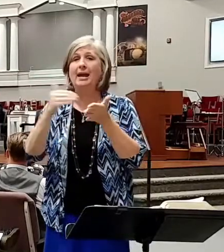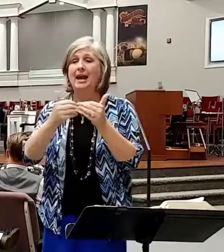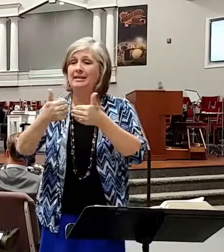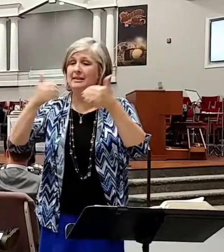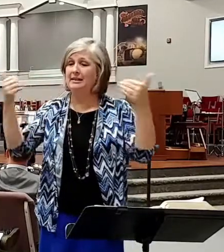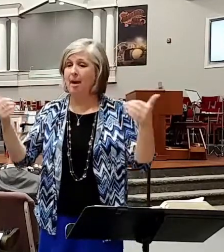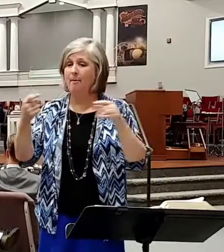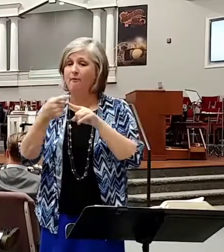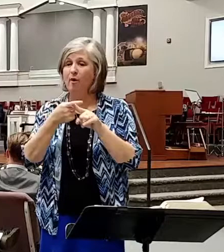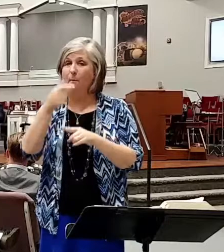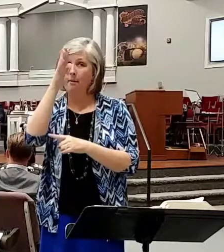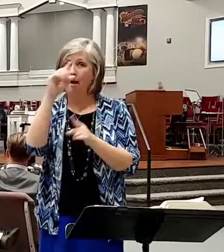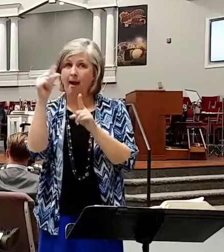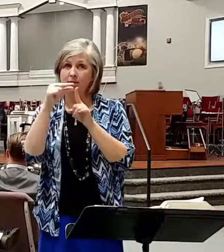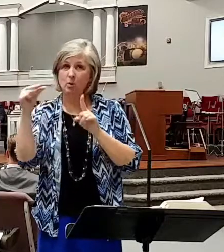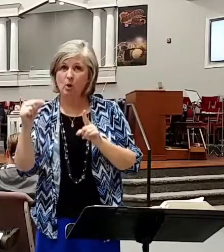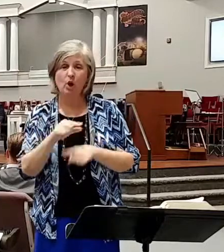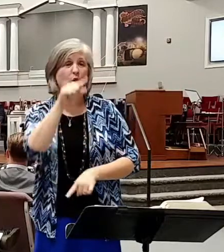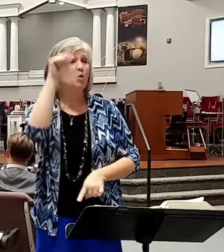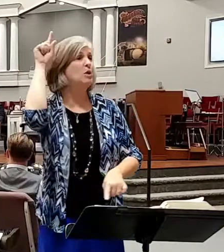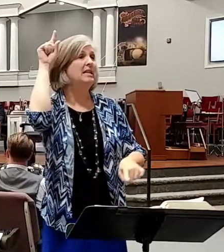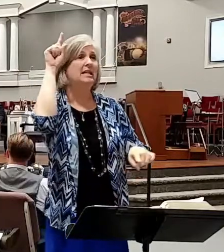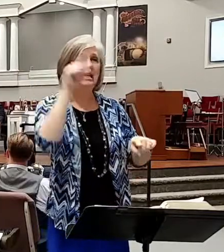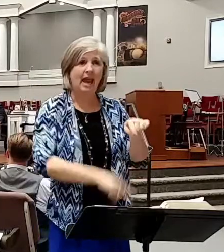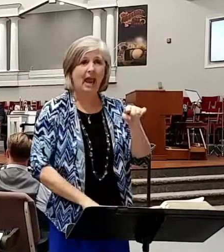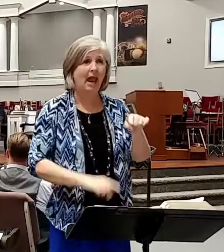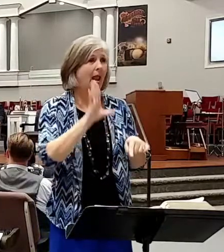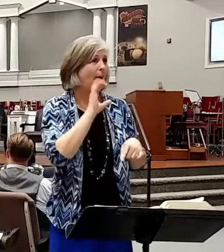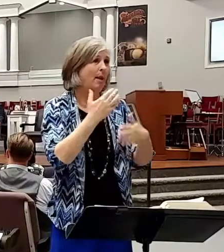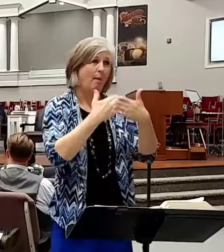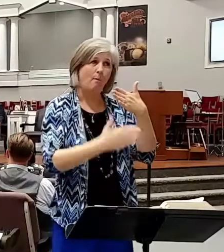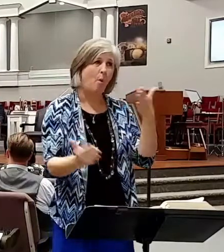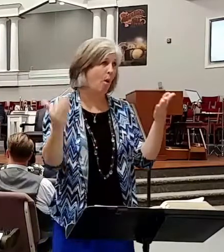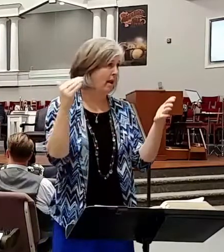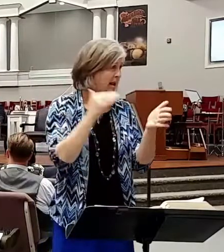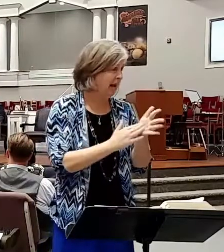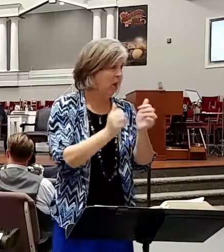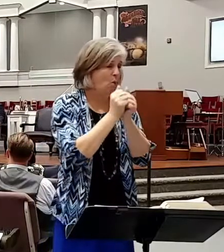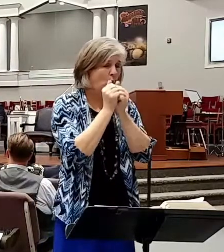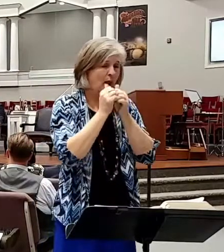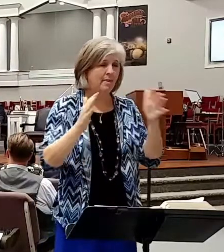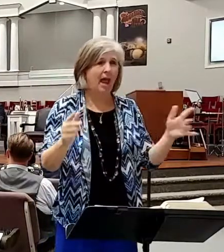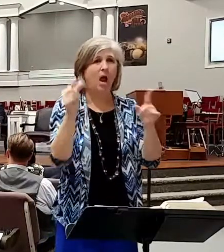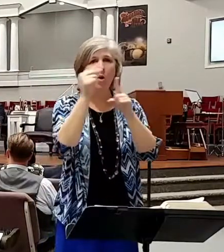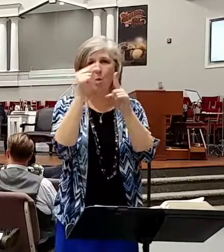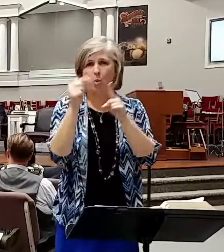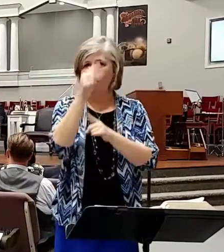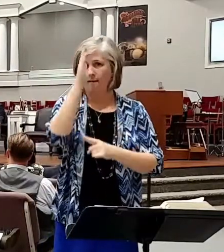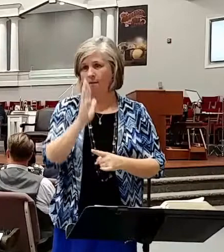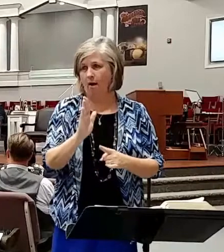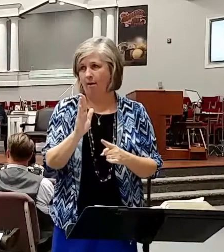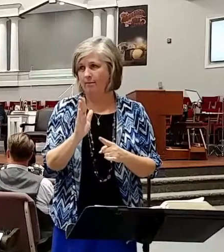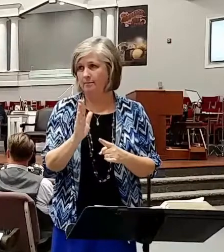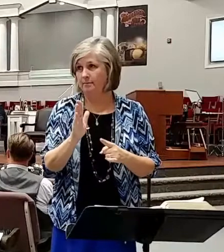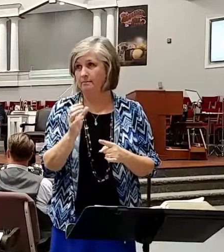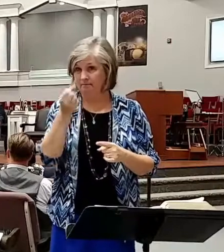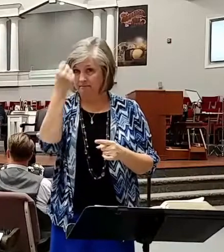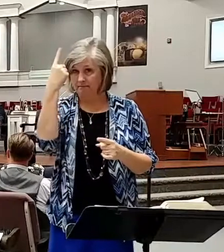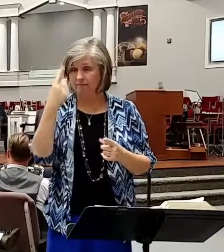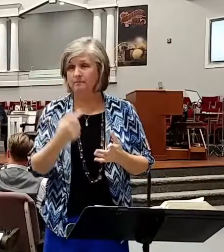God. You cannot be born again without the Word of God. Can I get it? Y'all understand what I'm saying? So if you